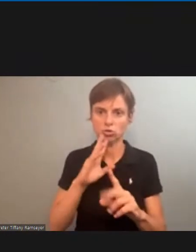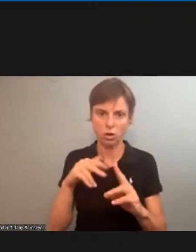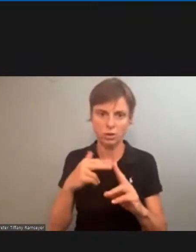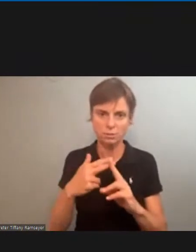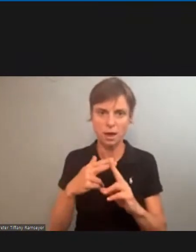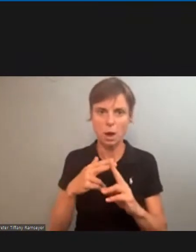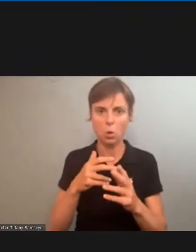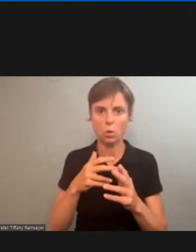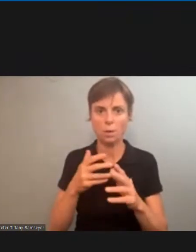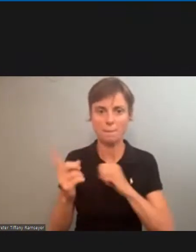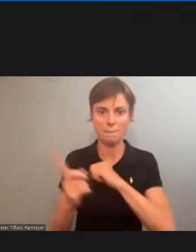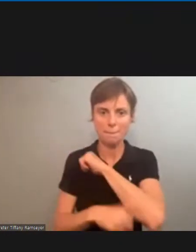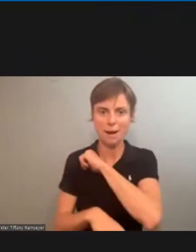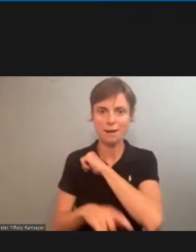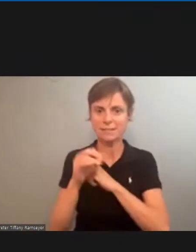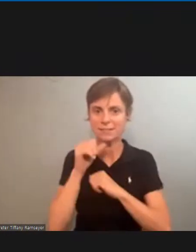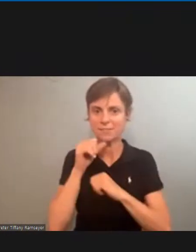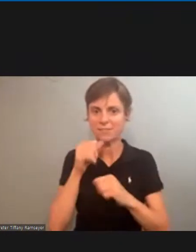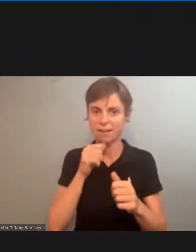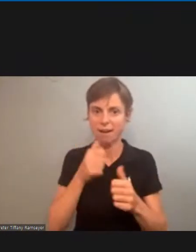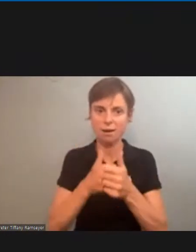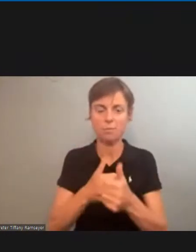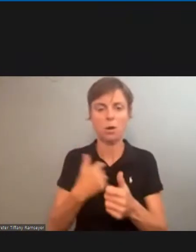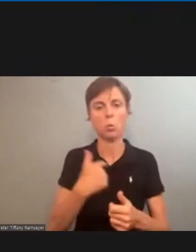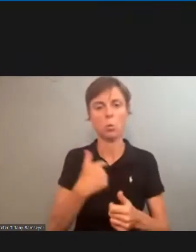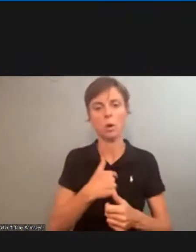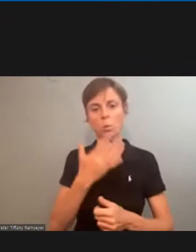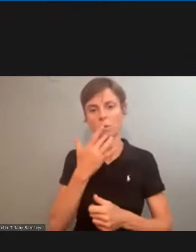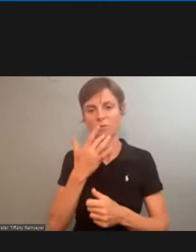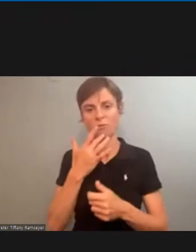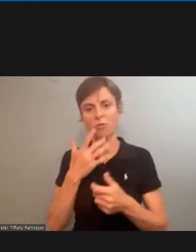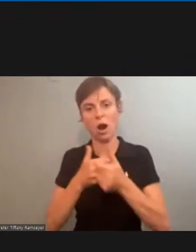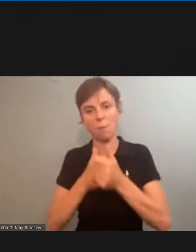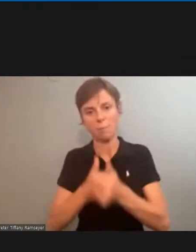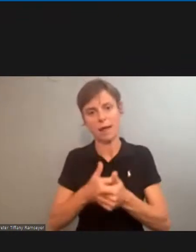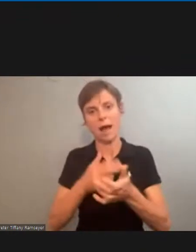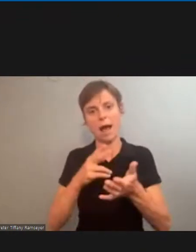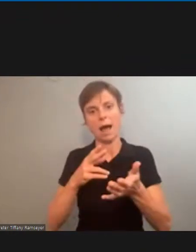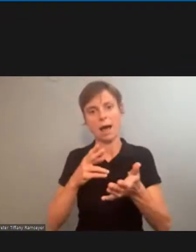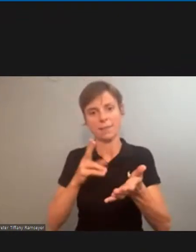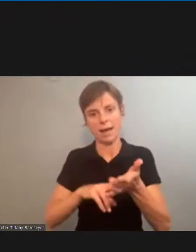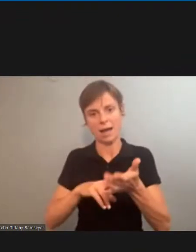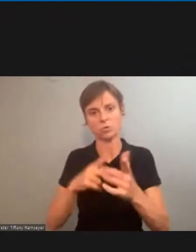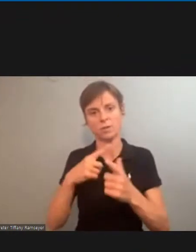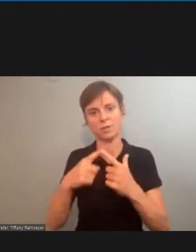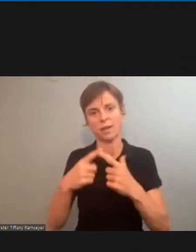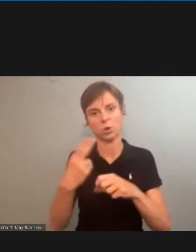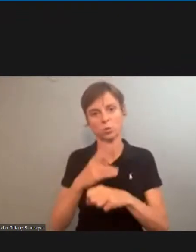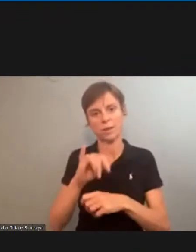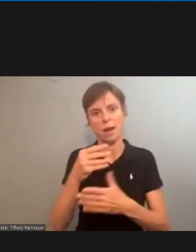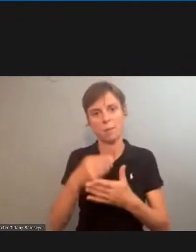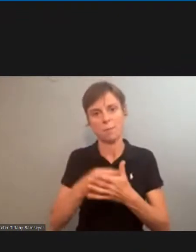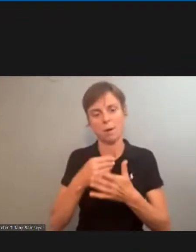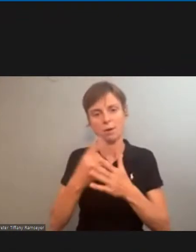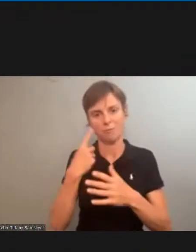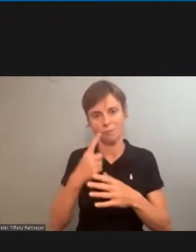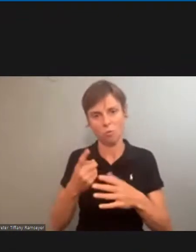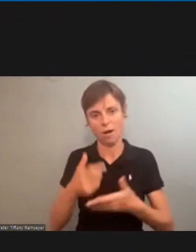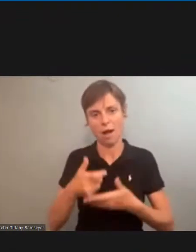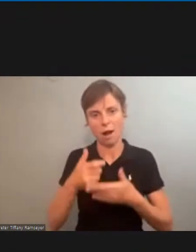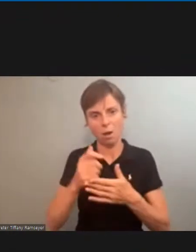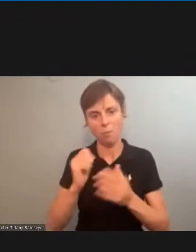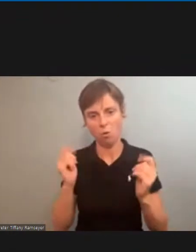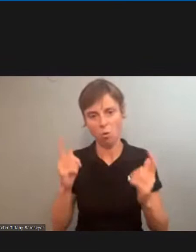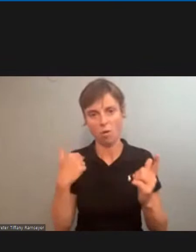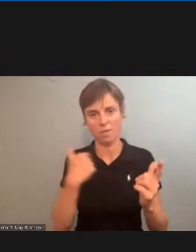and we would much rather have the contract complied with and that money used to uplift all of us in terms of our wages and benefits.